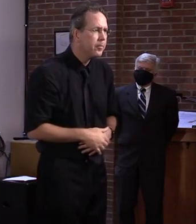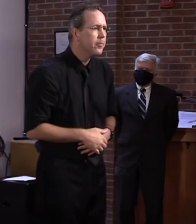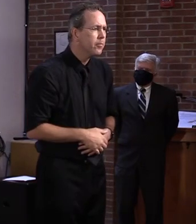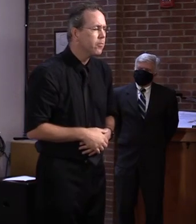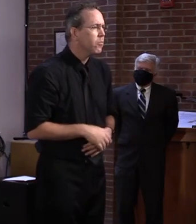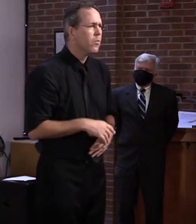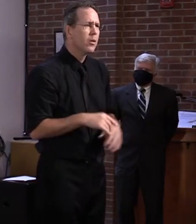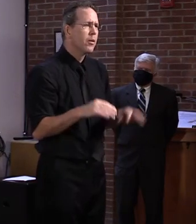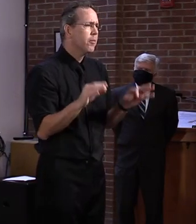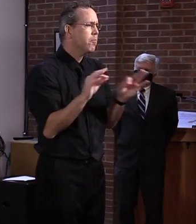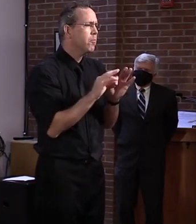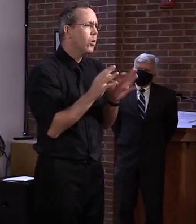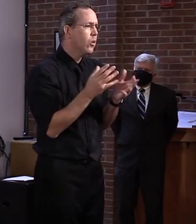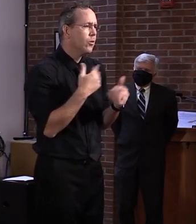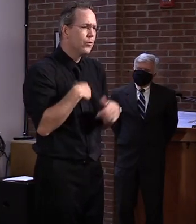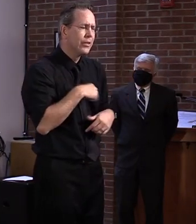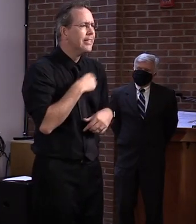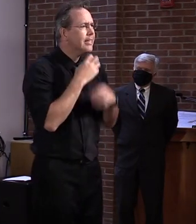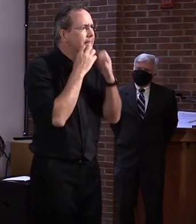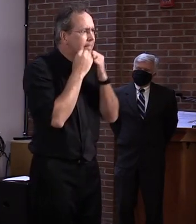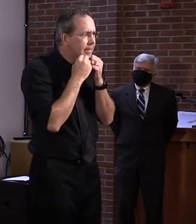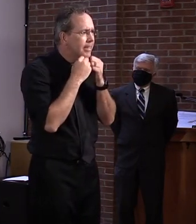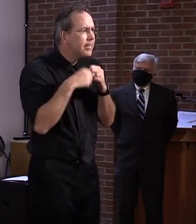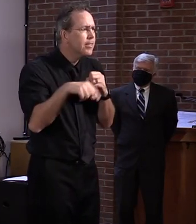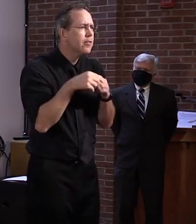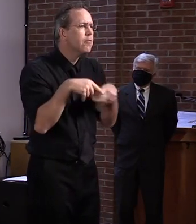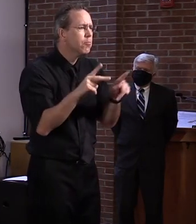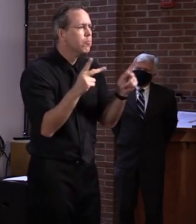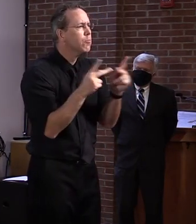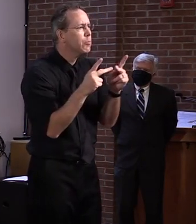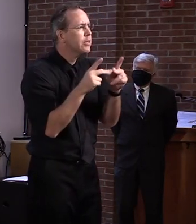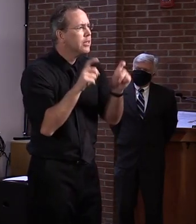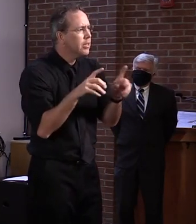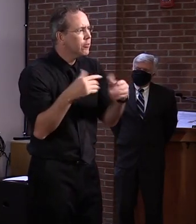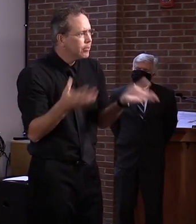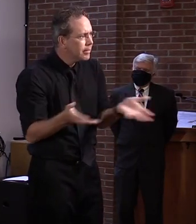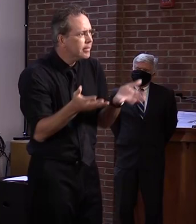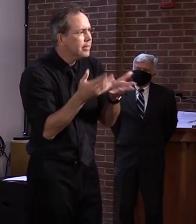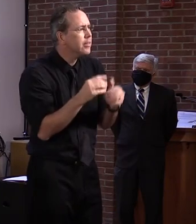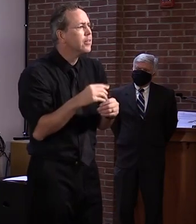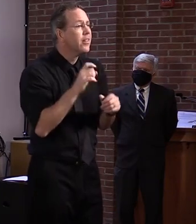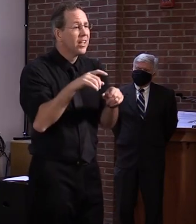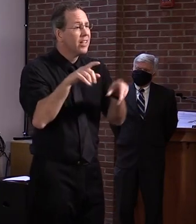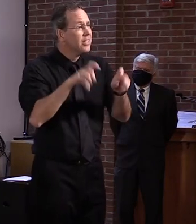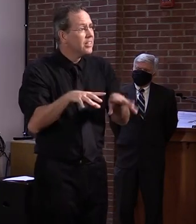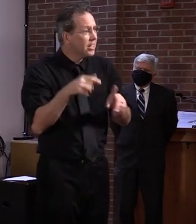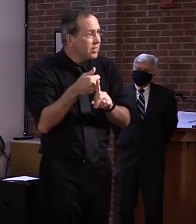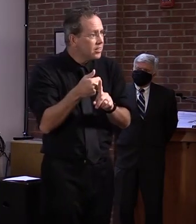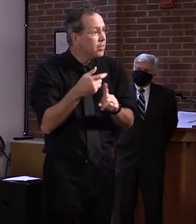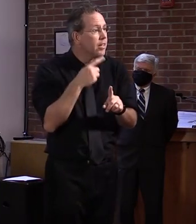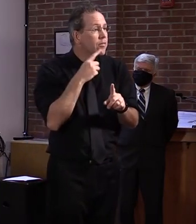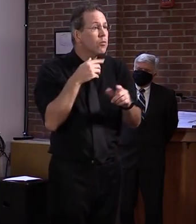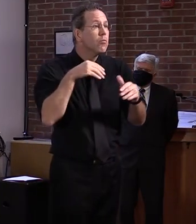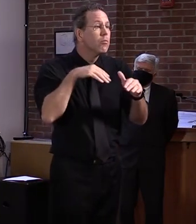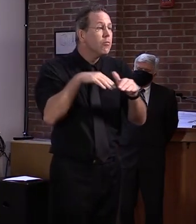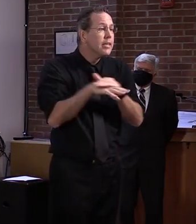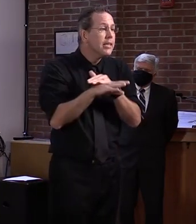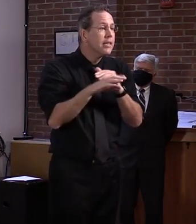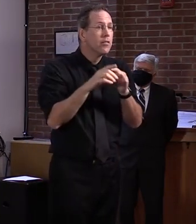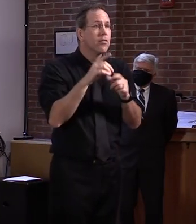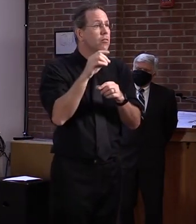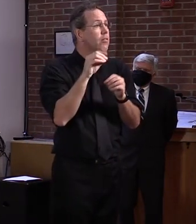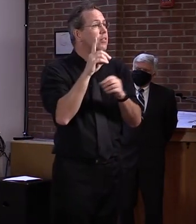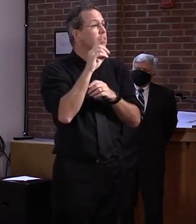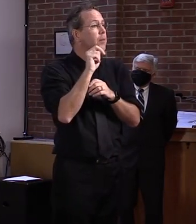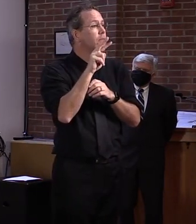And it is in, and that exam currently, if you come into an office, um, it is a multiple choice question